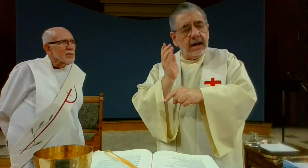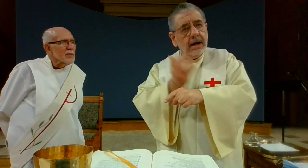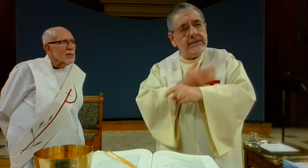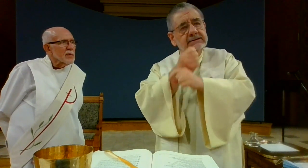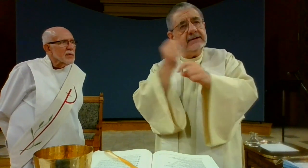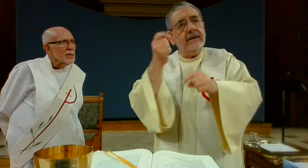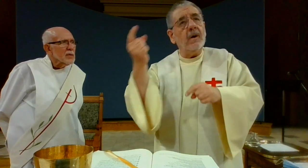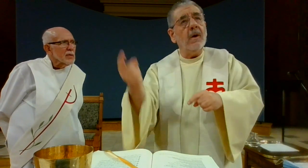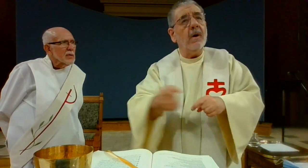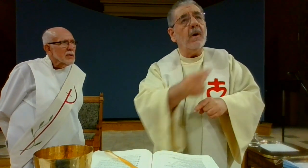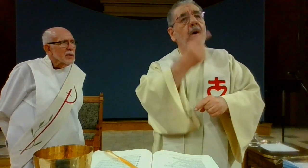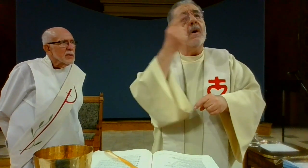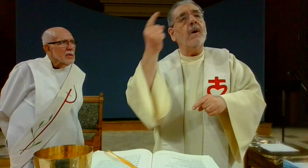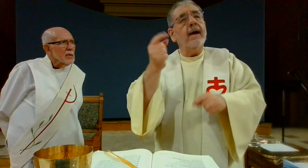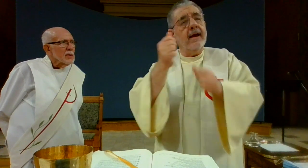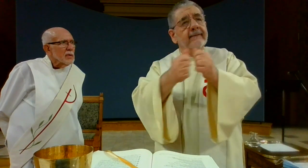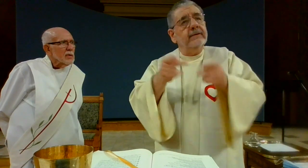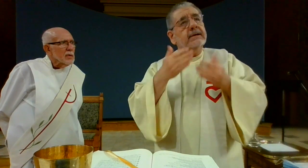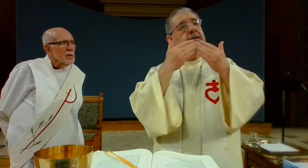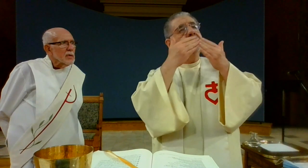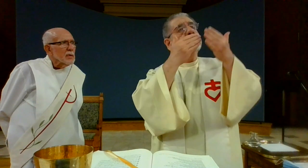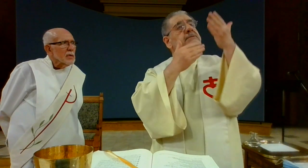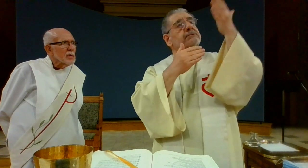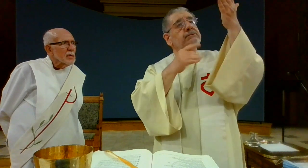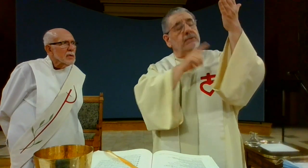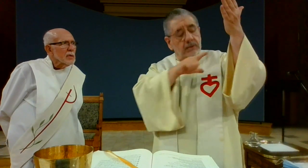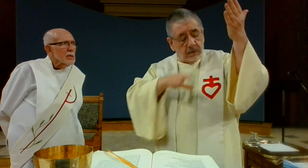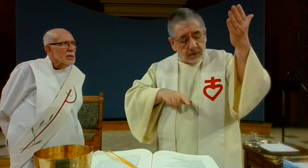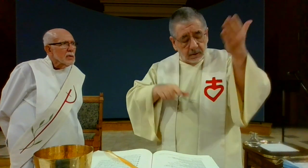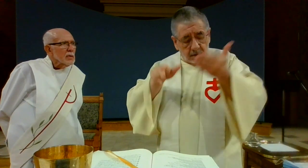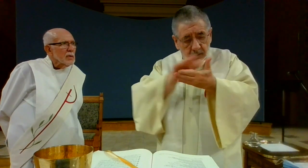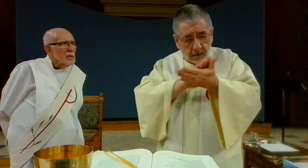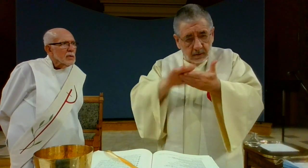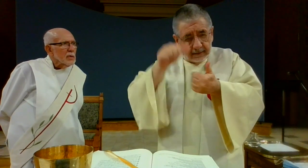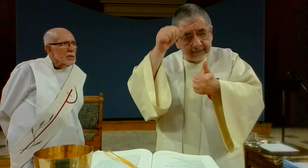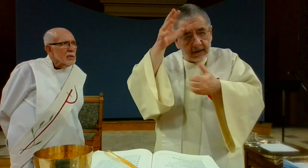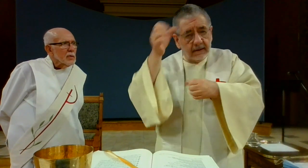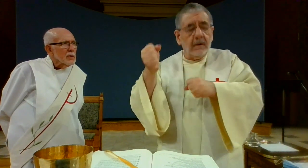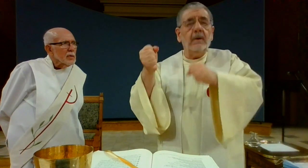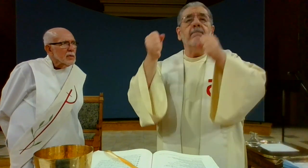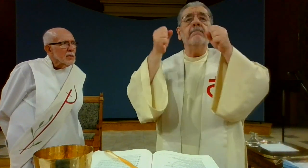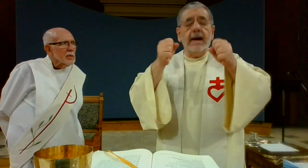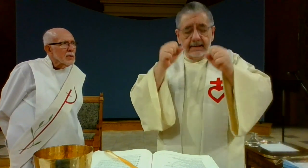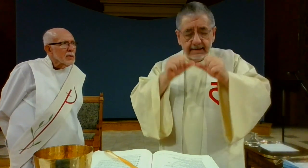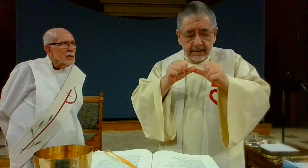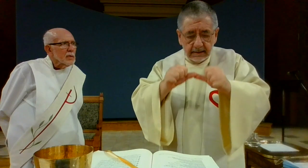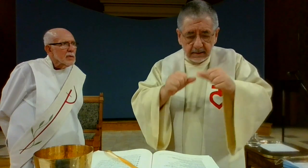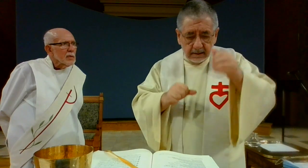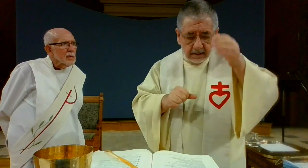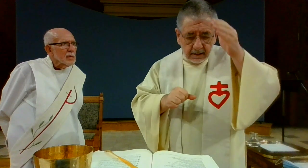just our duty and our salvation at all times to acclaim you oh lord almighty and